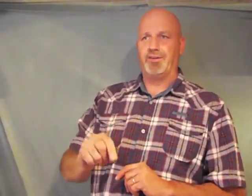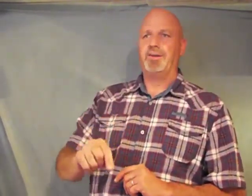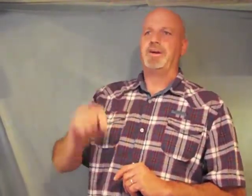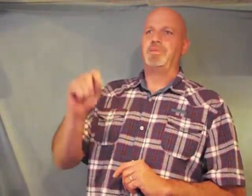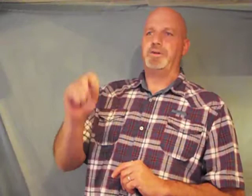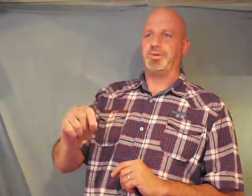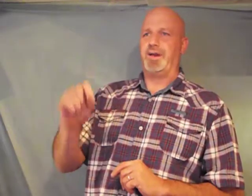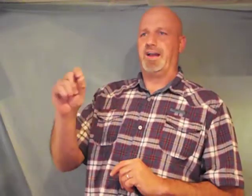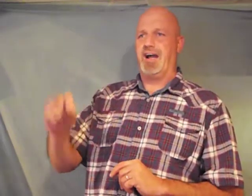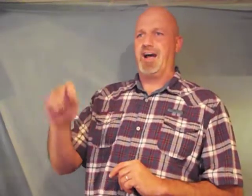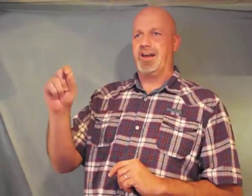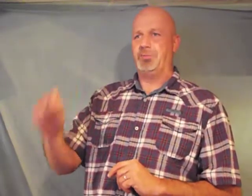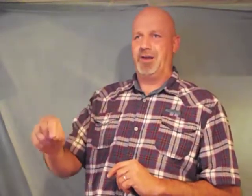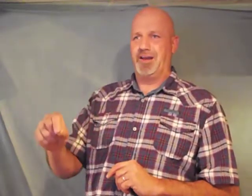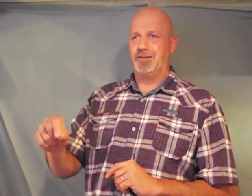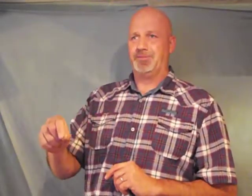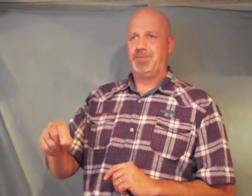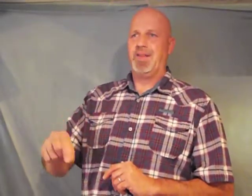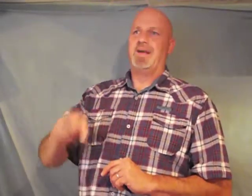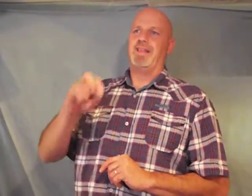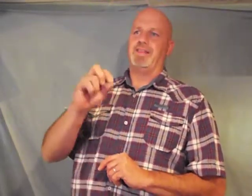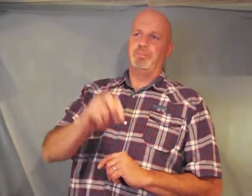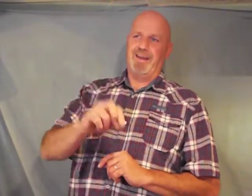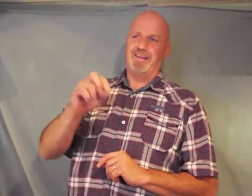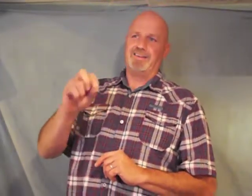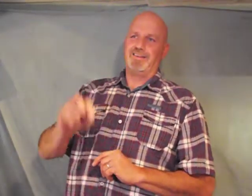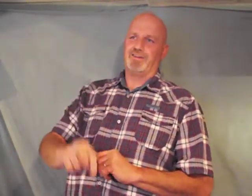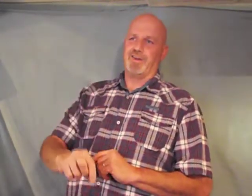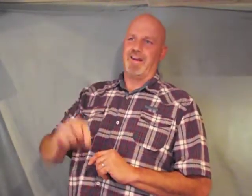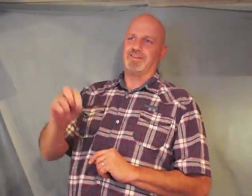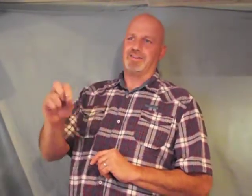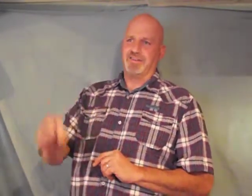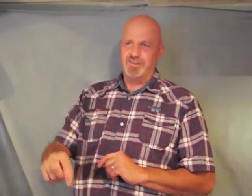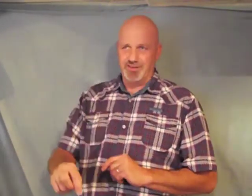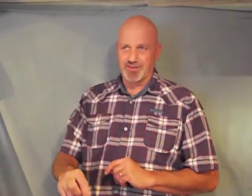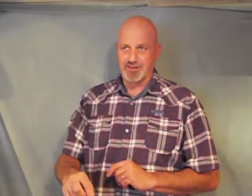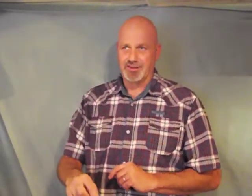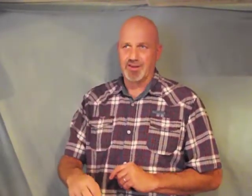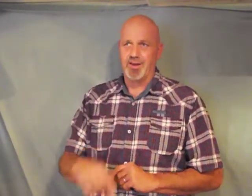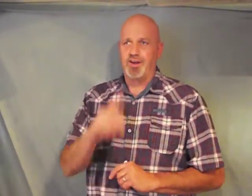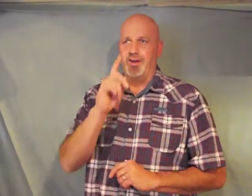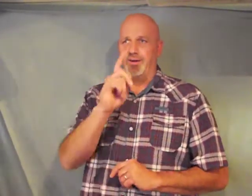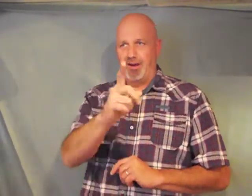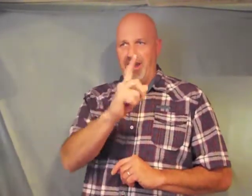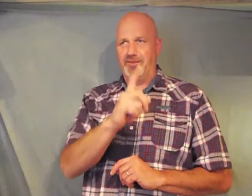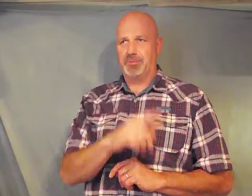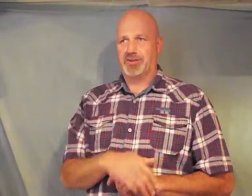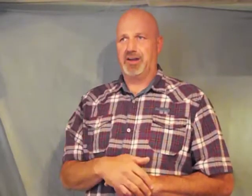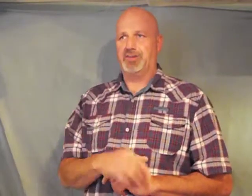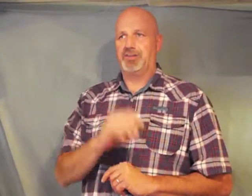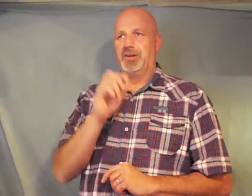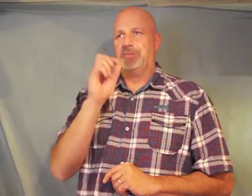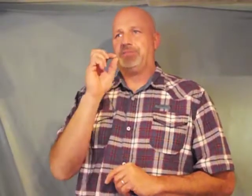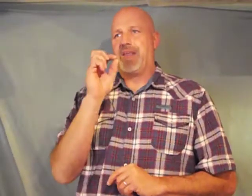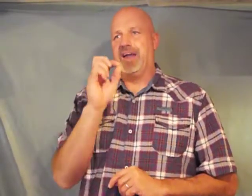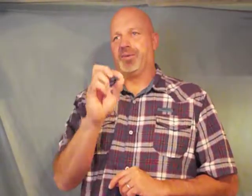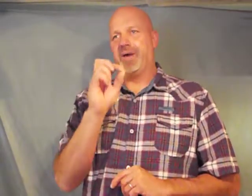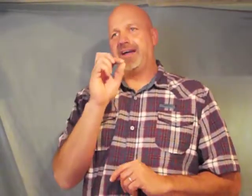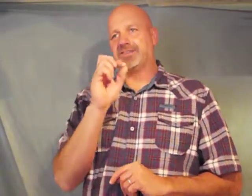between God and men the man Christ Jesus who gave himself a ransom